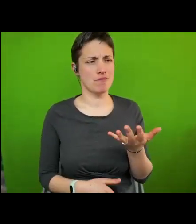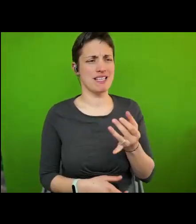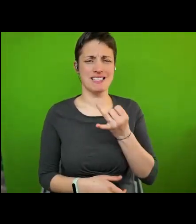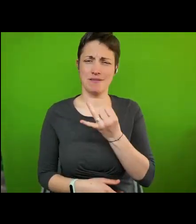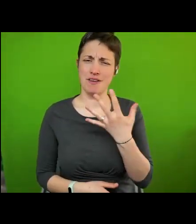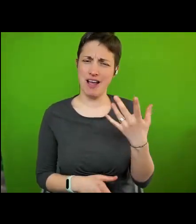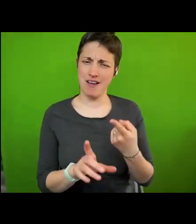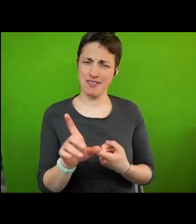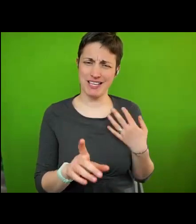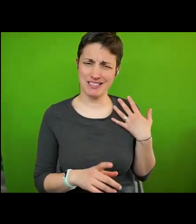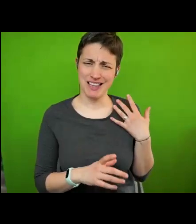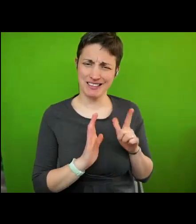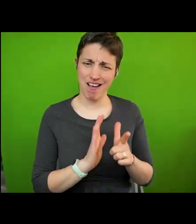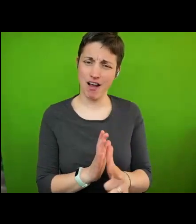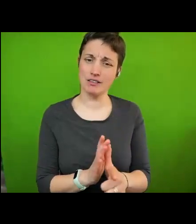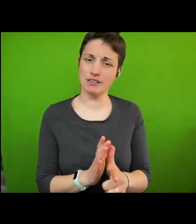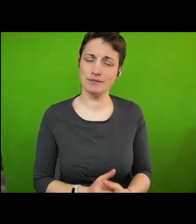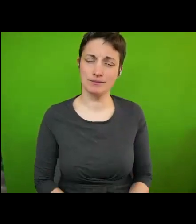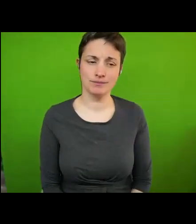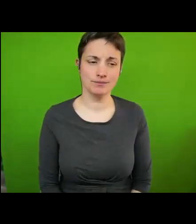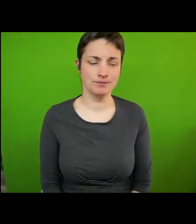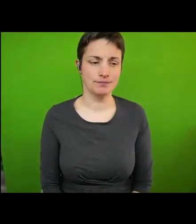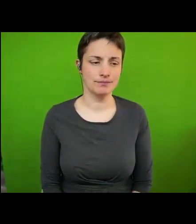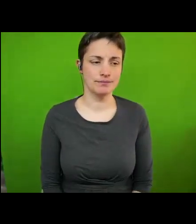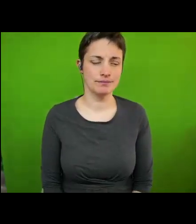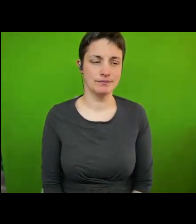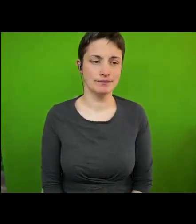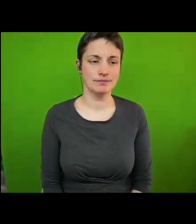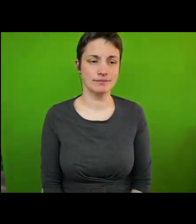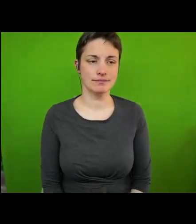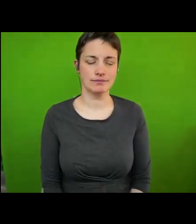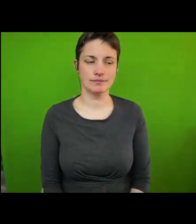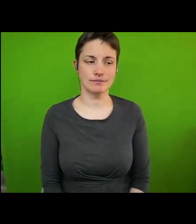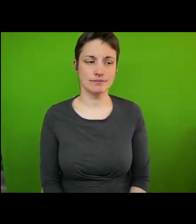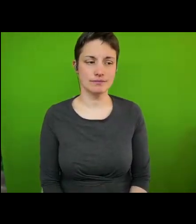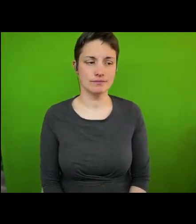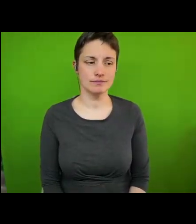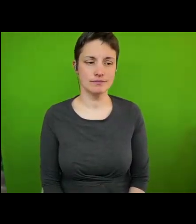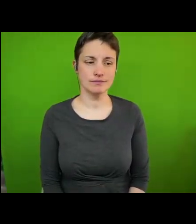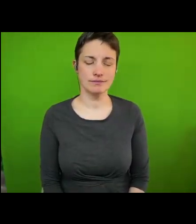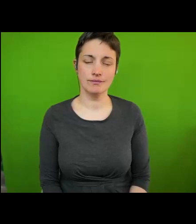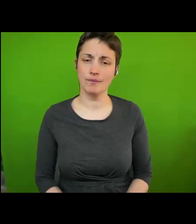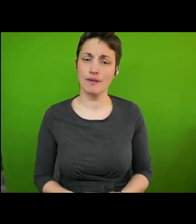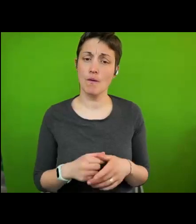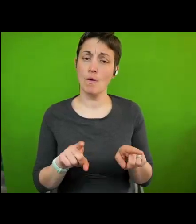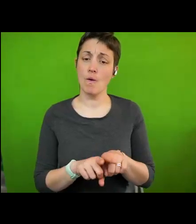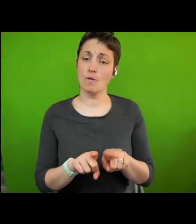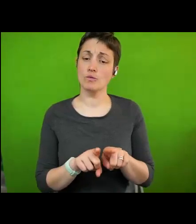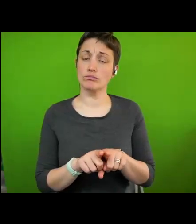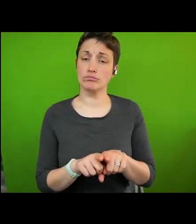century ago it also means we are looking back at